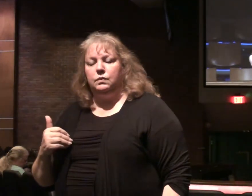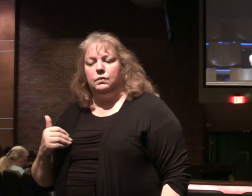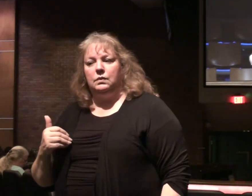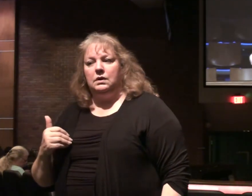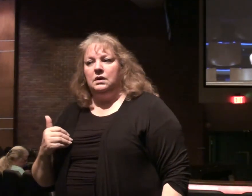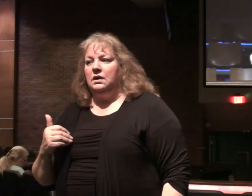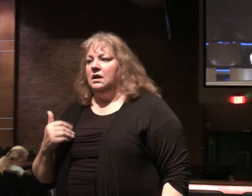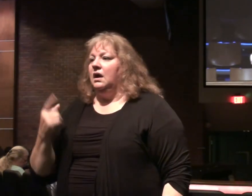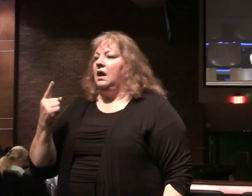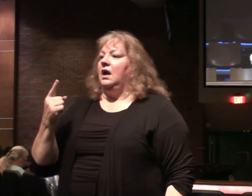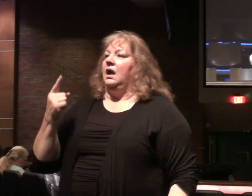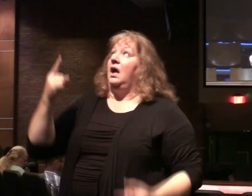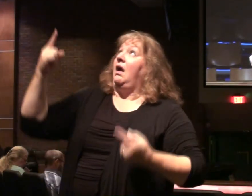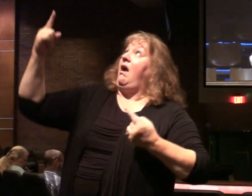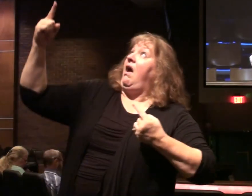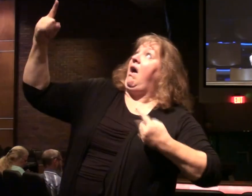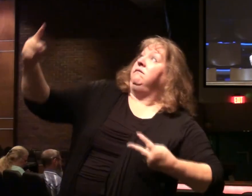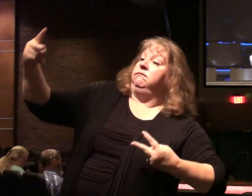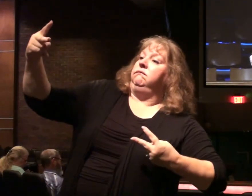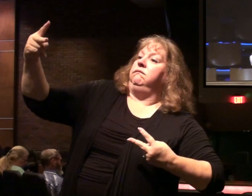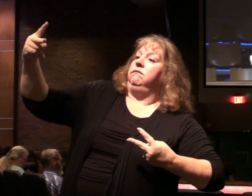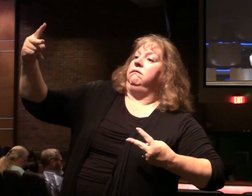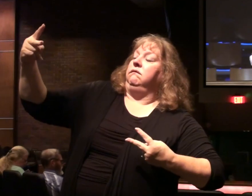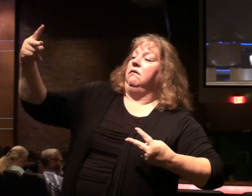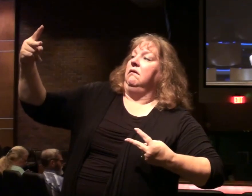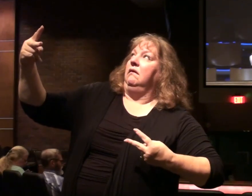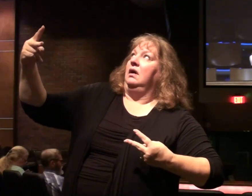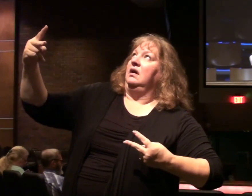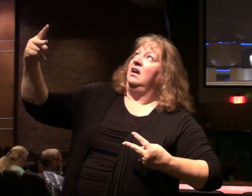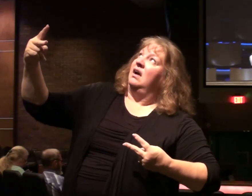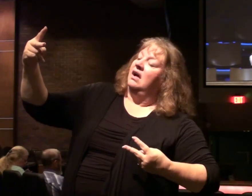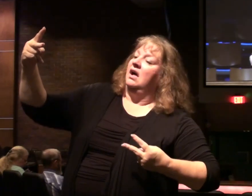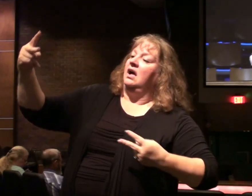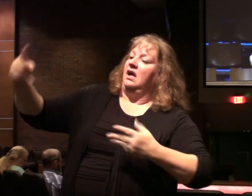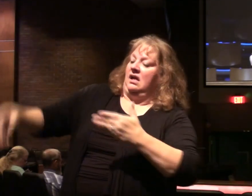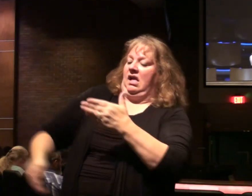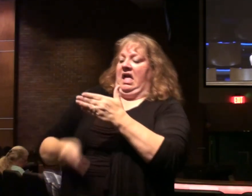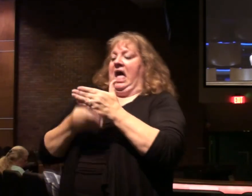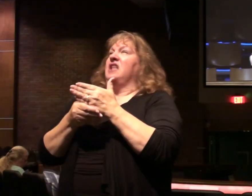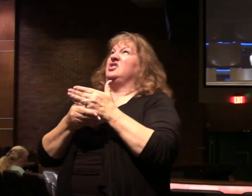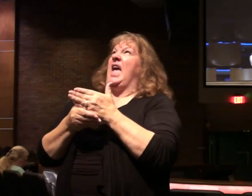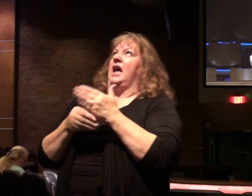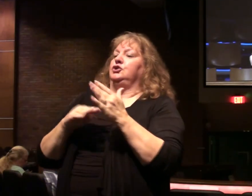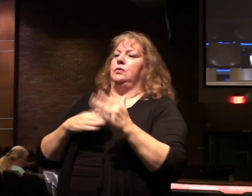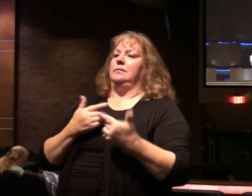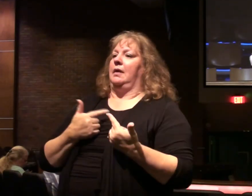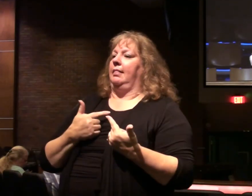There's no half-hearted discipleship. There's no tagging Jesus Christ onto one's life.